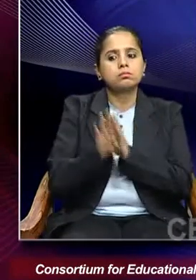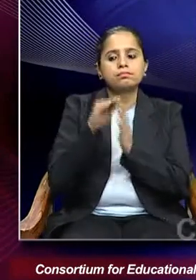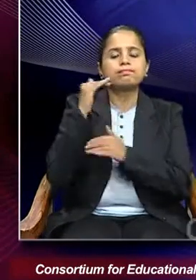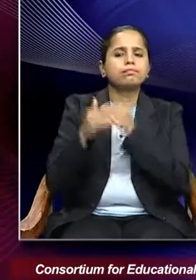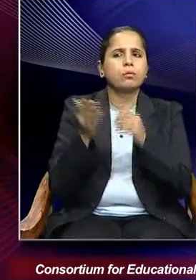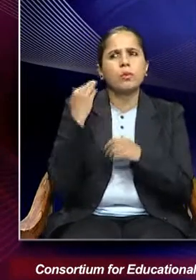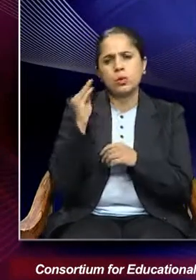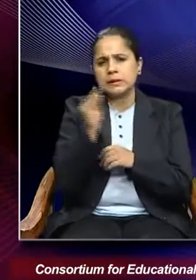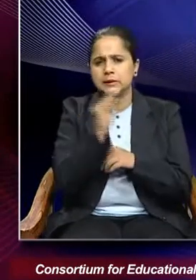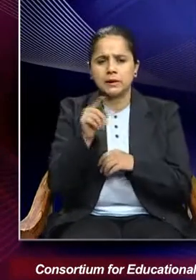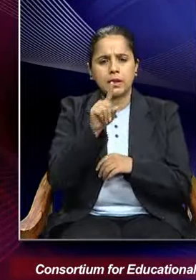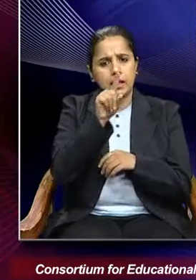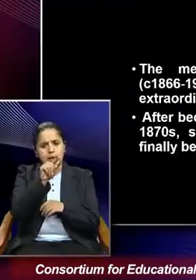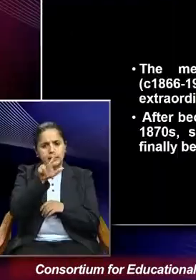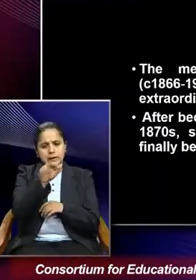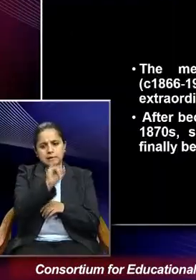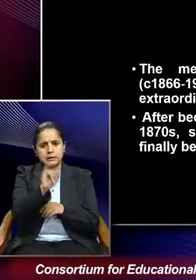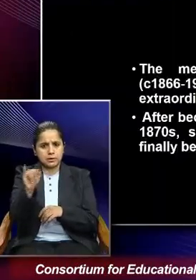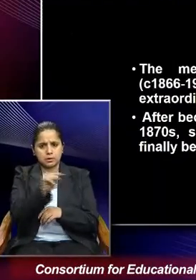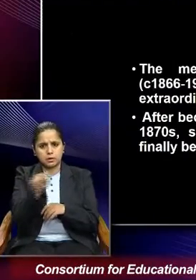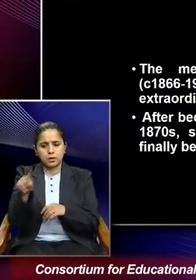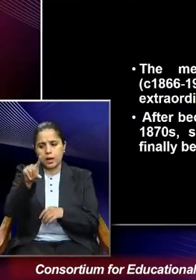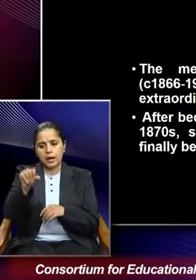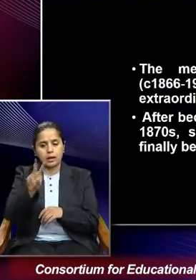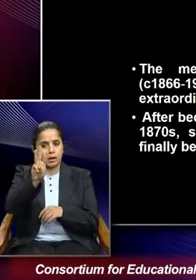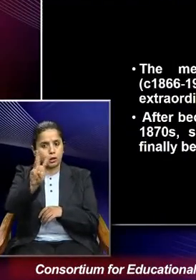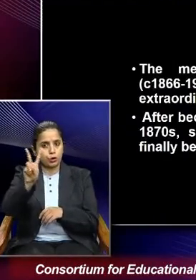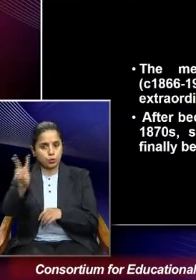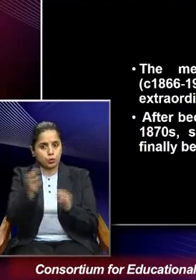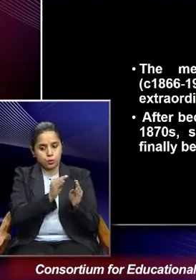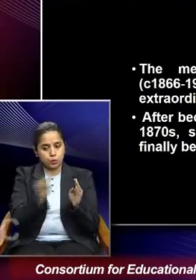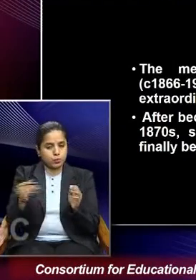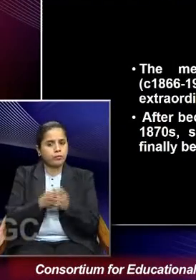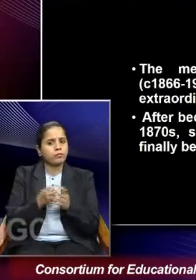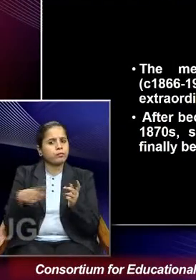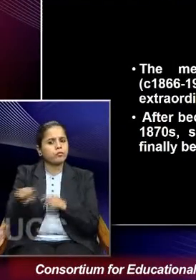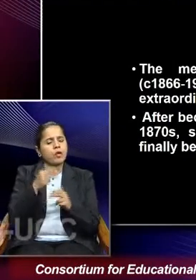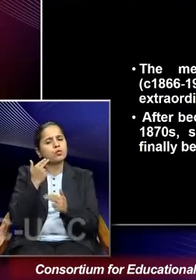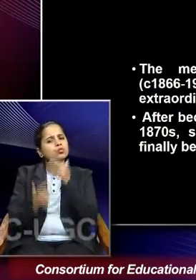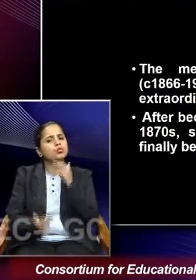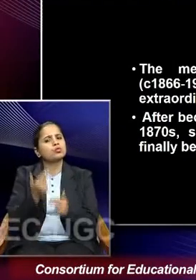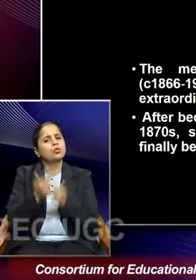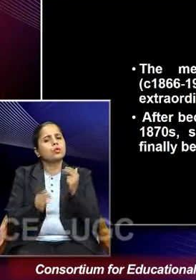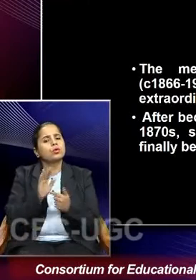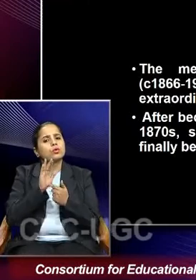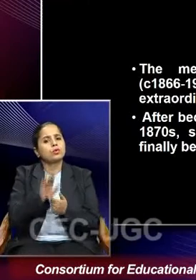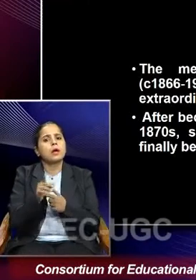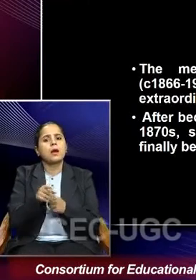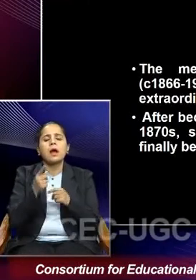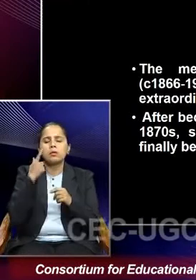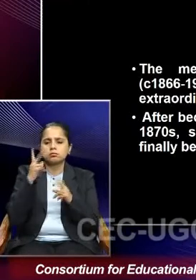from 1866 to 1932 deals with the story of an extraordinary